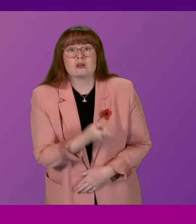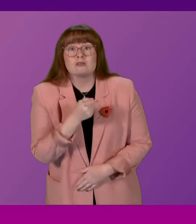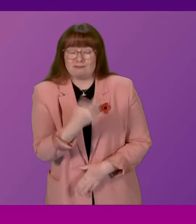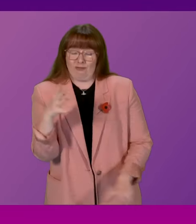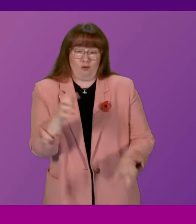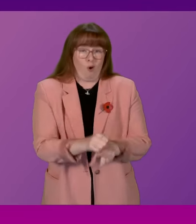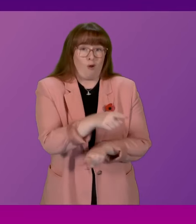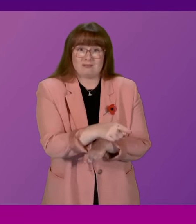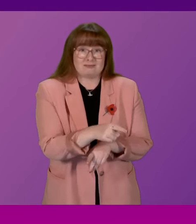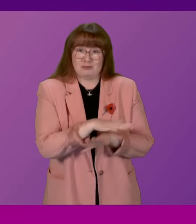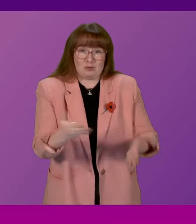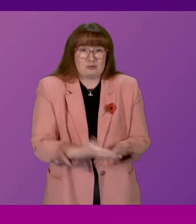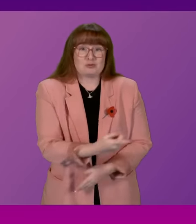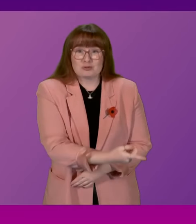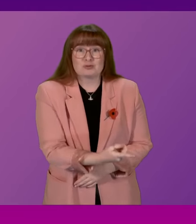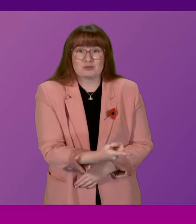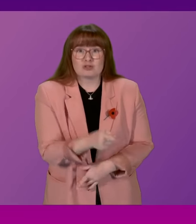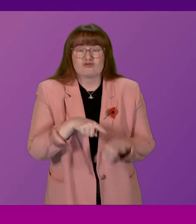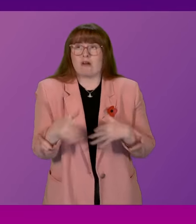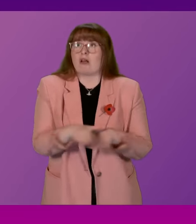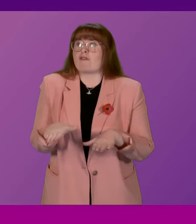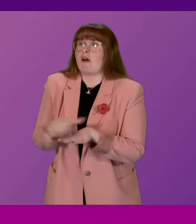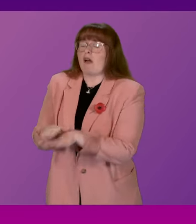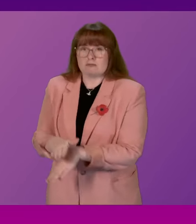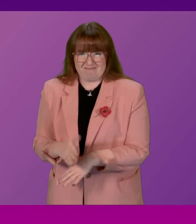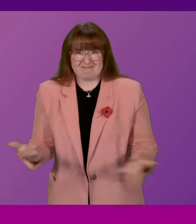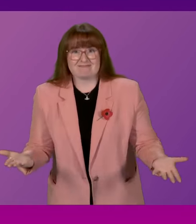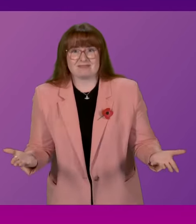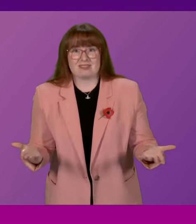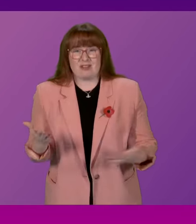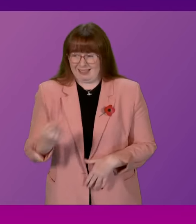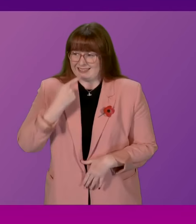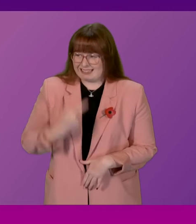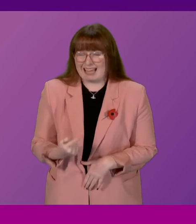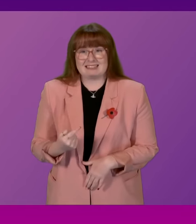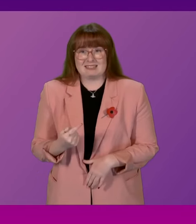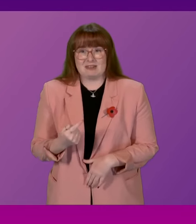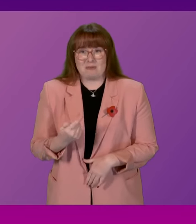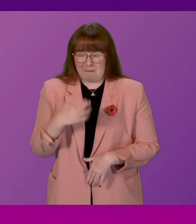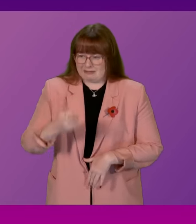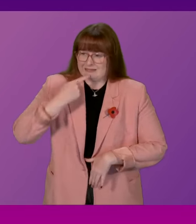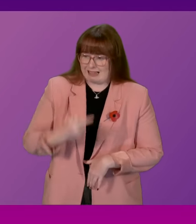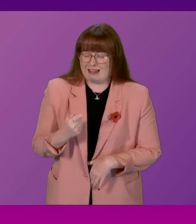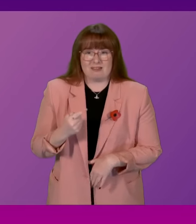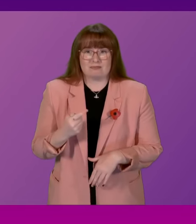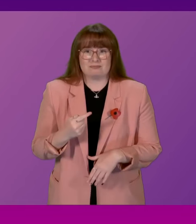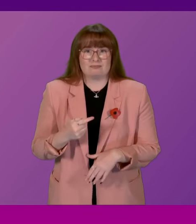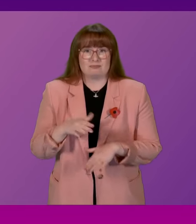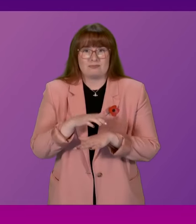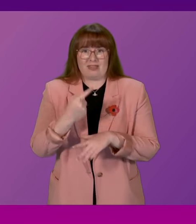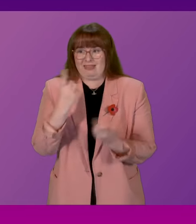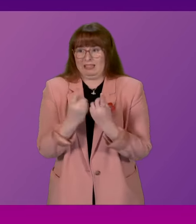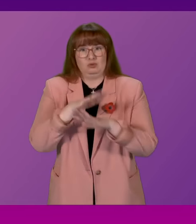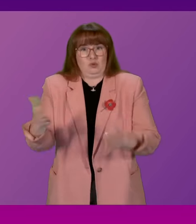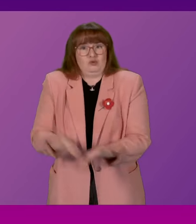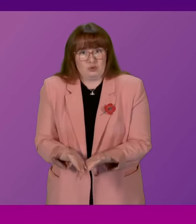caught red-handed in a cover-up. They knowingly told this chamber statements that were false. Isn't it